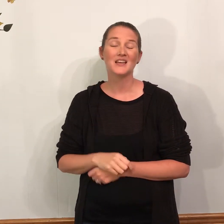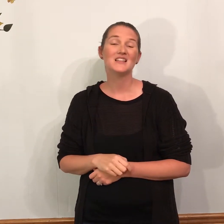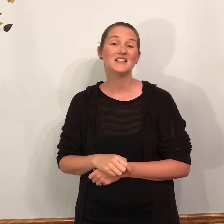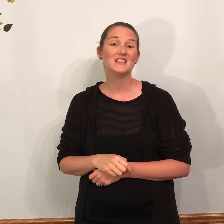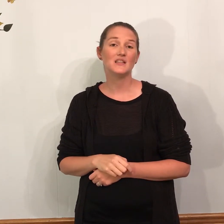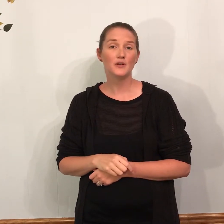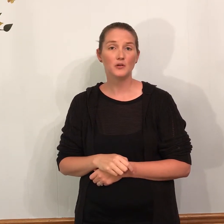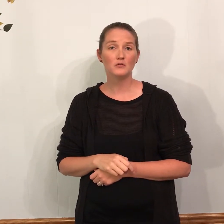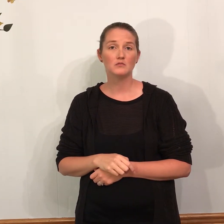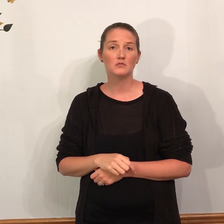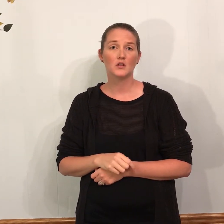Cereal.